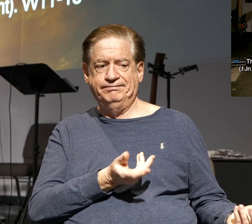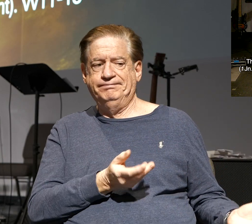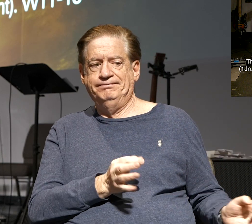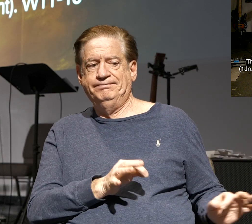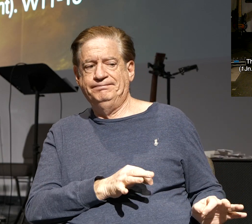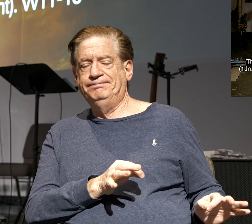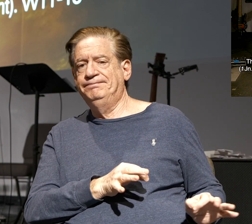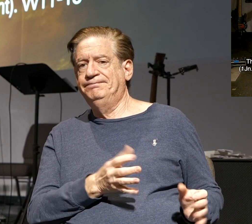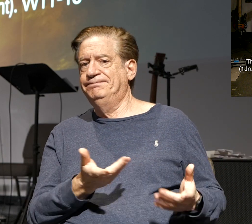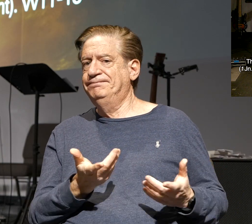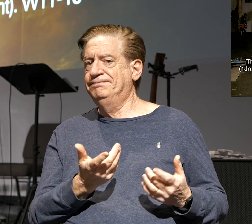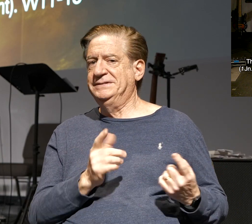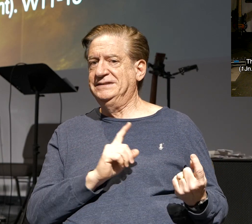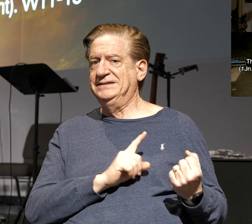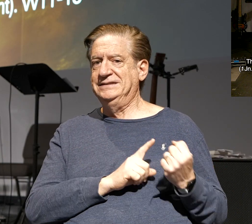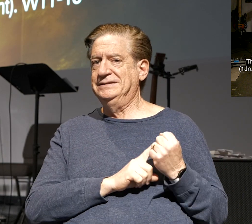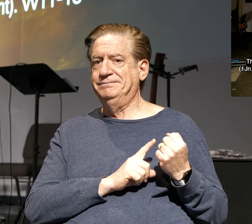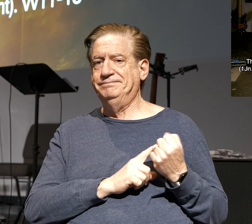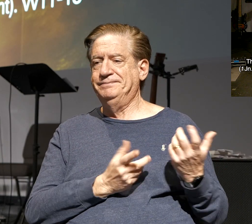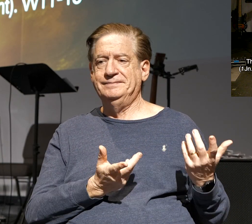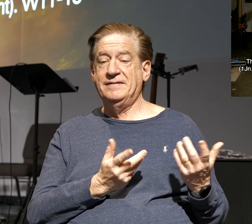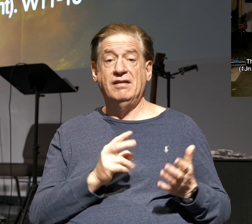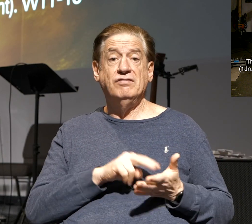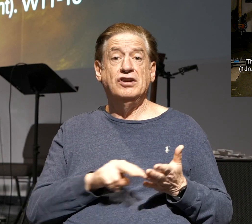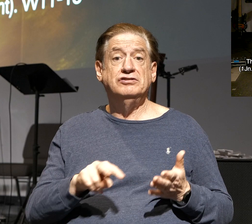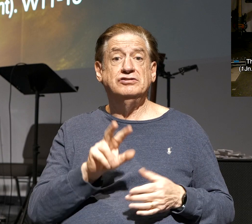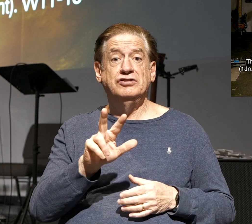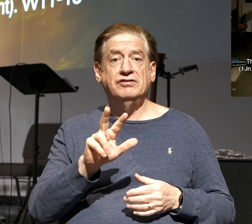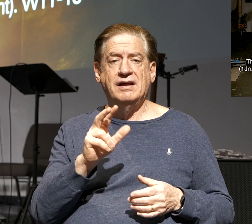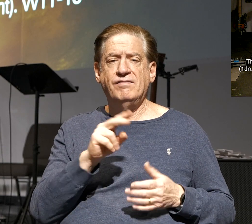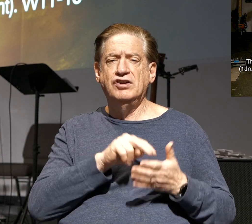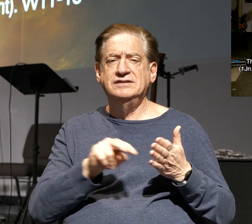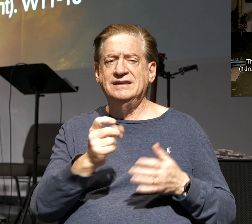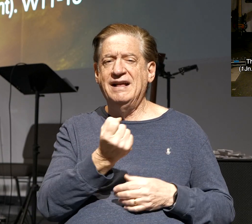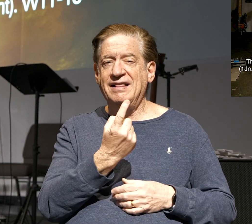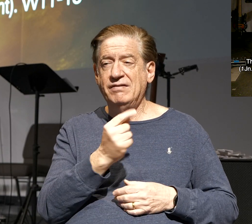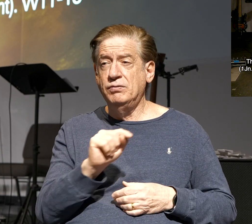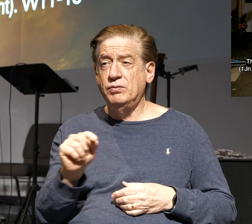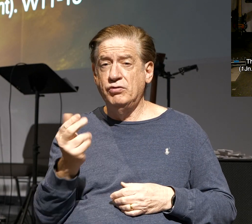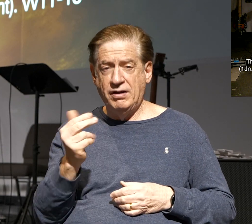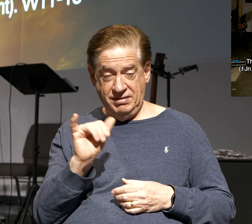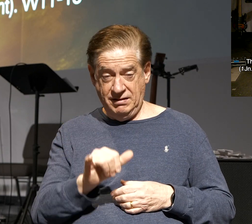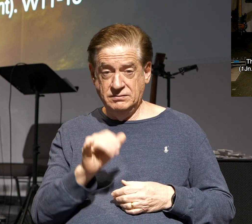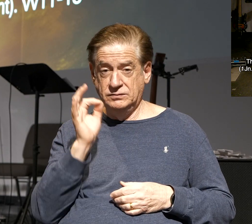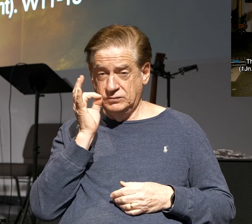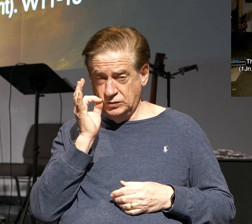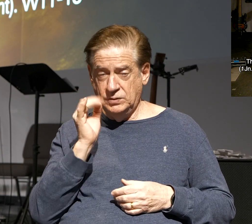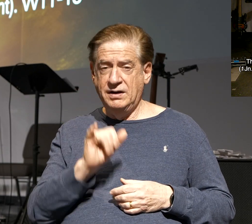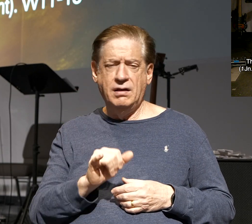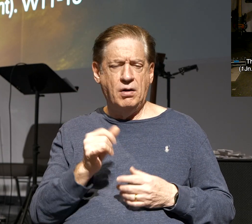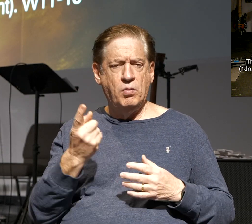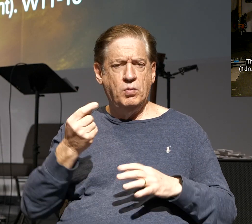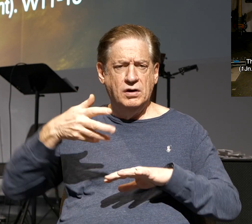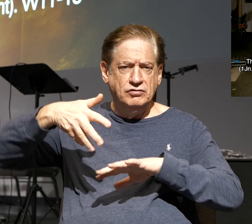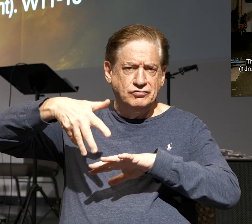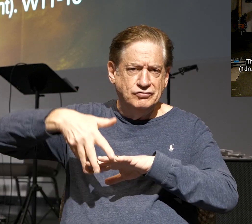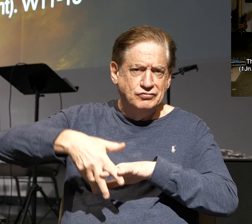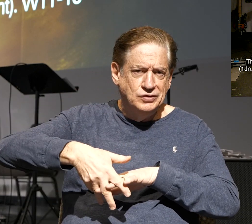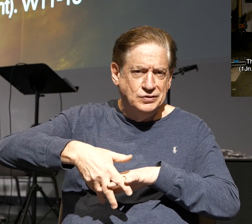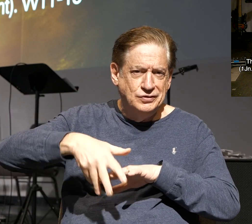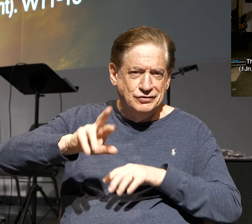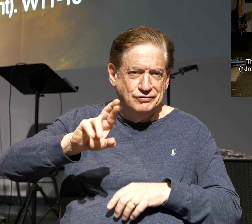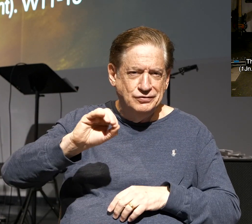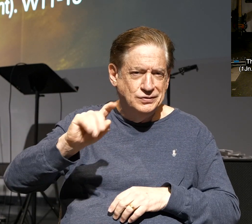its effect, disillusionment. That's verses 3, or verses 11 through 13. Now, that's the fruit. What's the root? Well, that's where we're going to study. That's the rest of